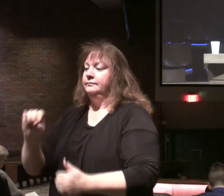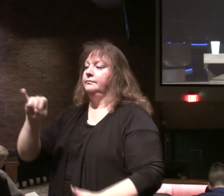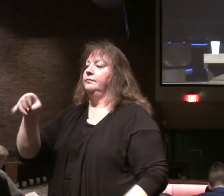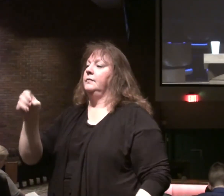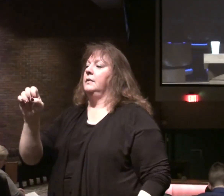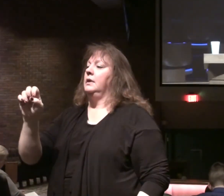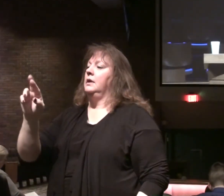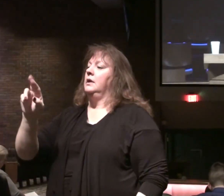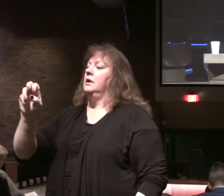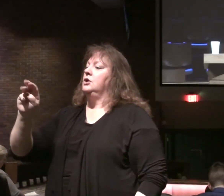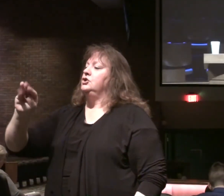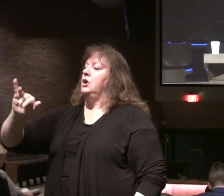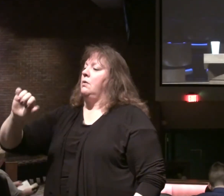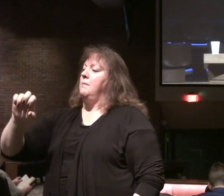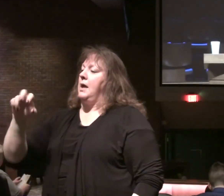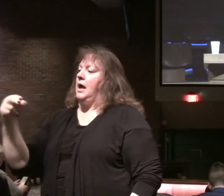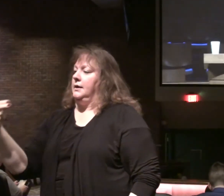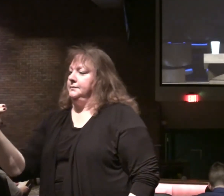Jeremiah.